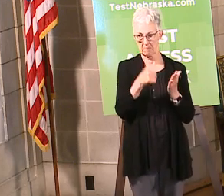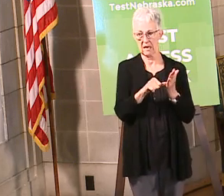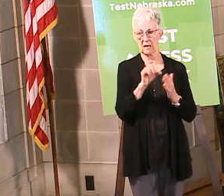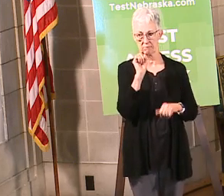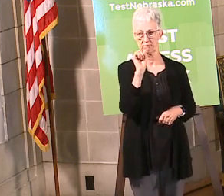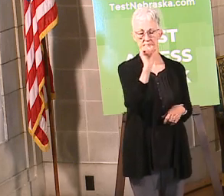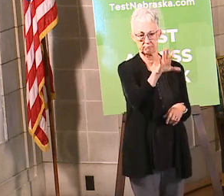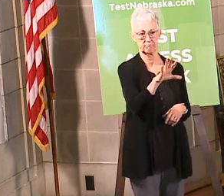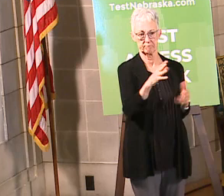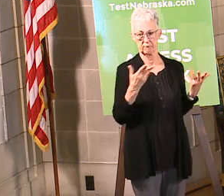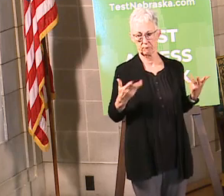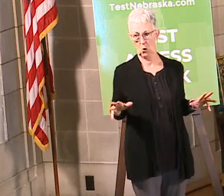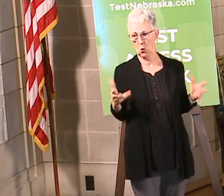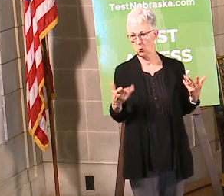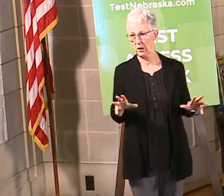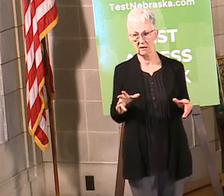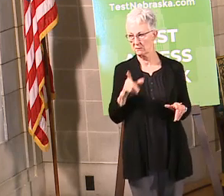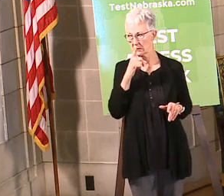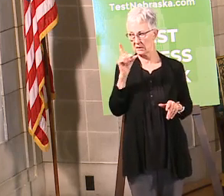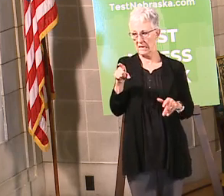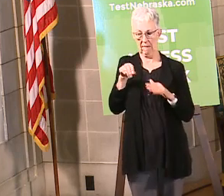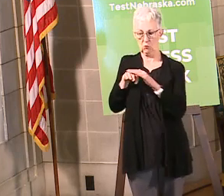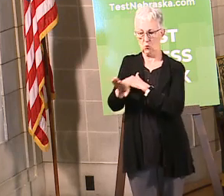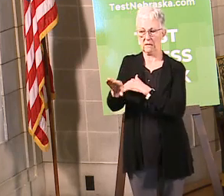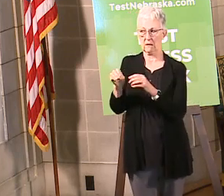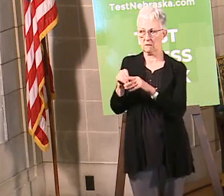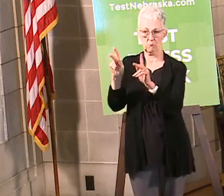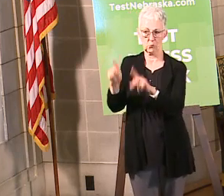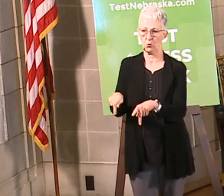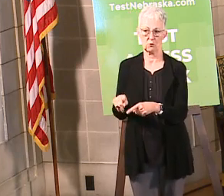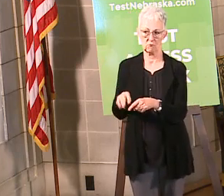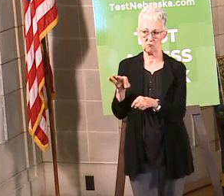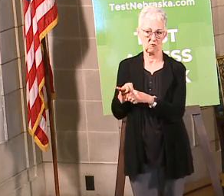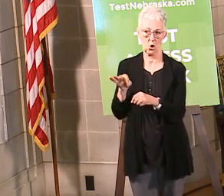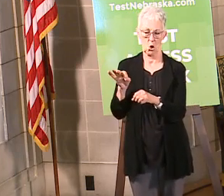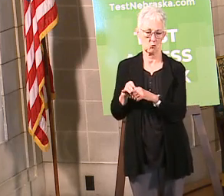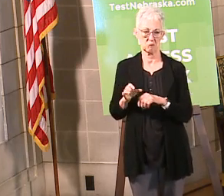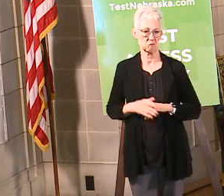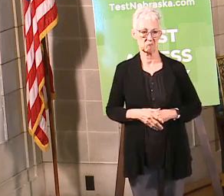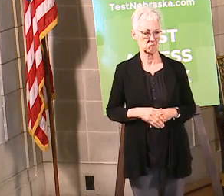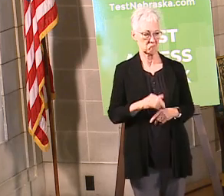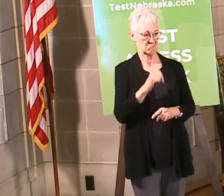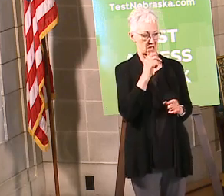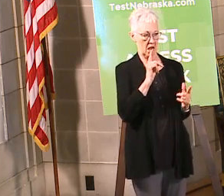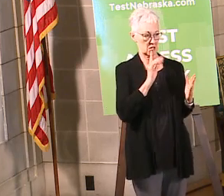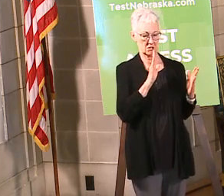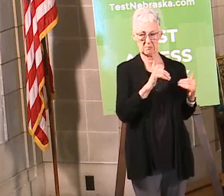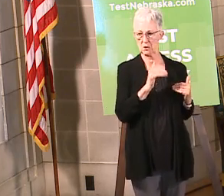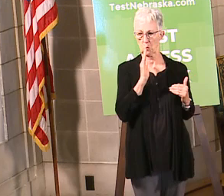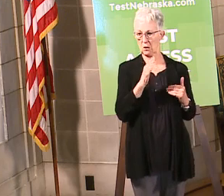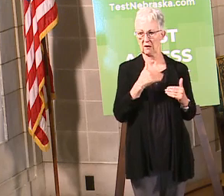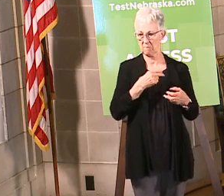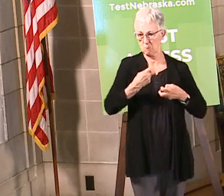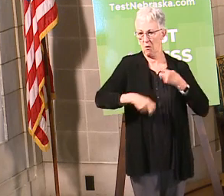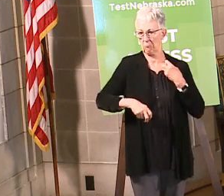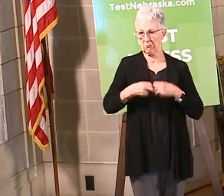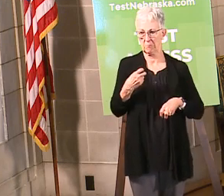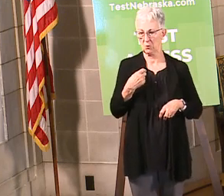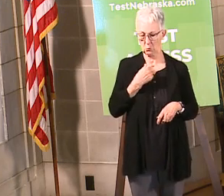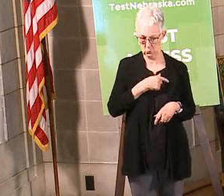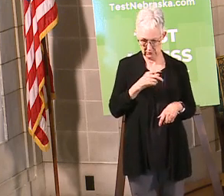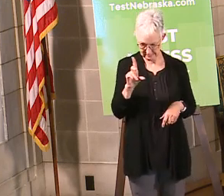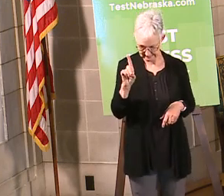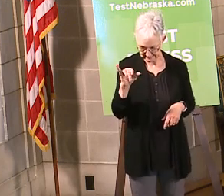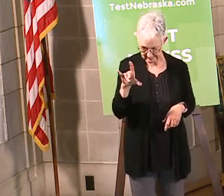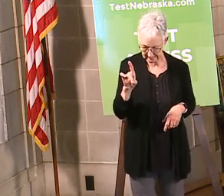dropped it off at their county box or you know drop box or whatever so i'm not anticipating that they're going to be in issues as you know we did